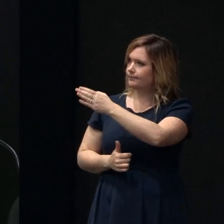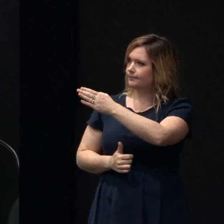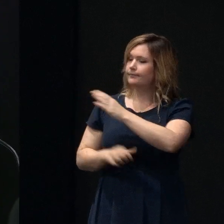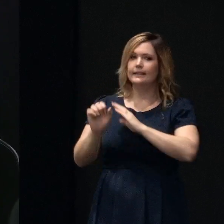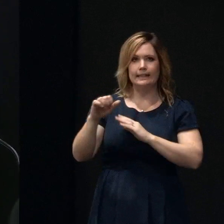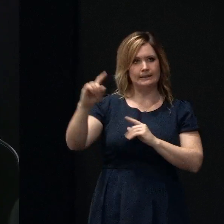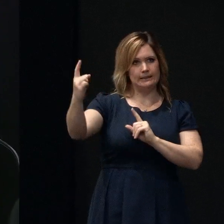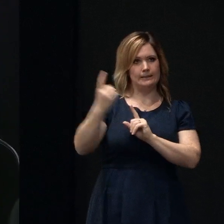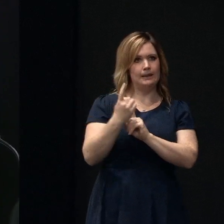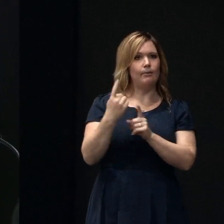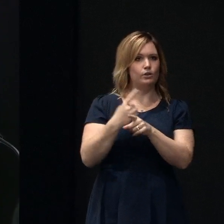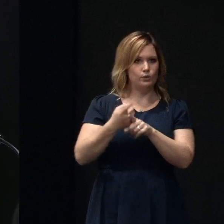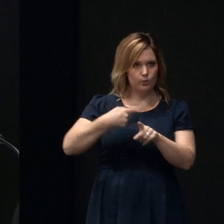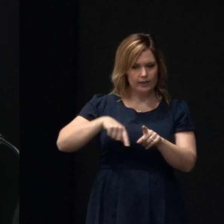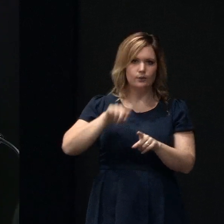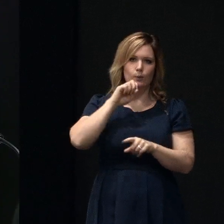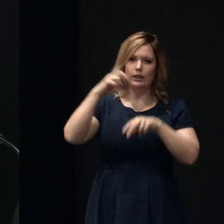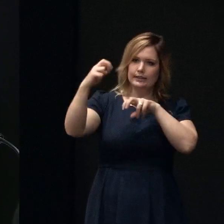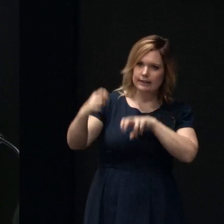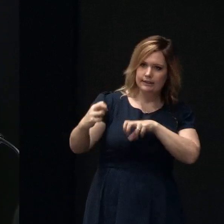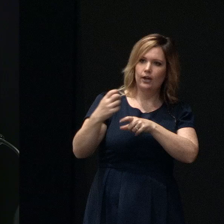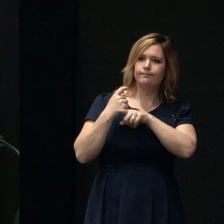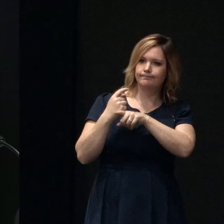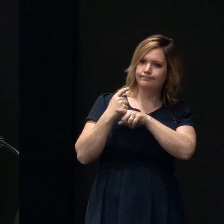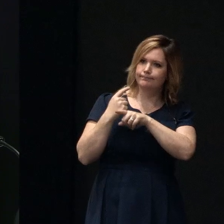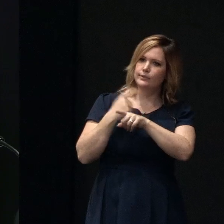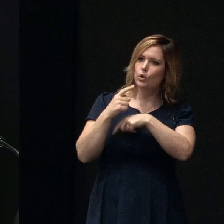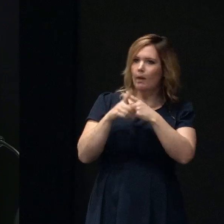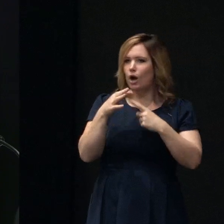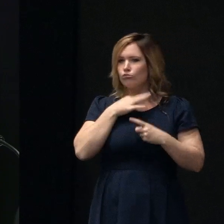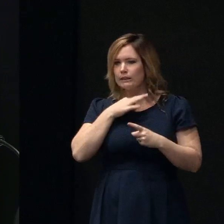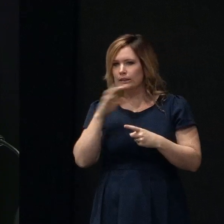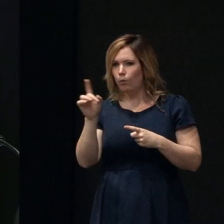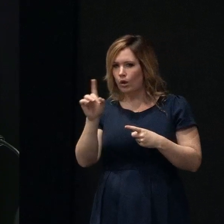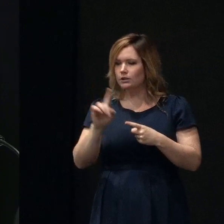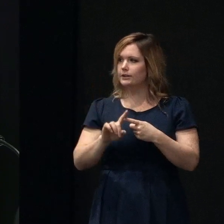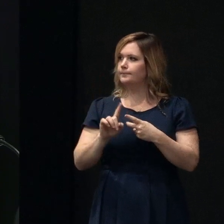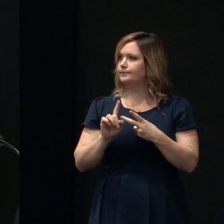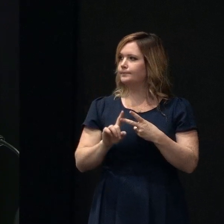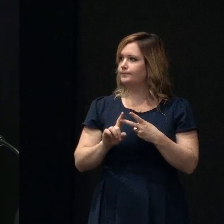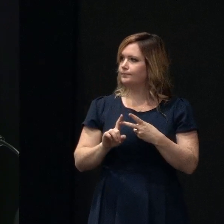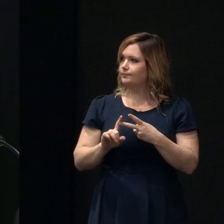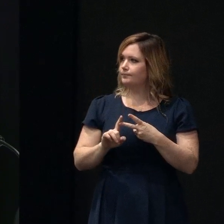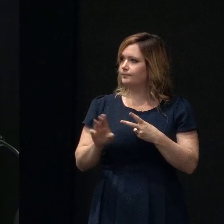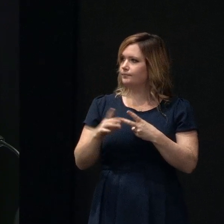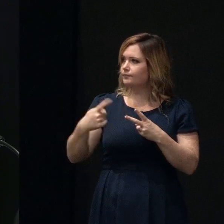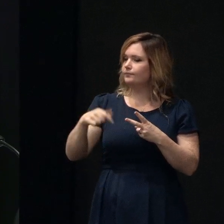talking to us we all sit down and work through assessing the risk as what we were saying earlier the last thing we want is to see